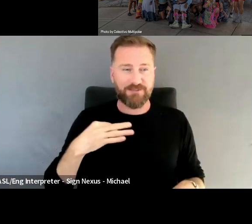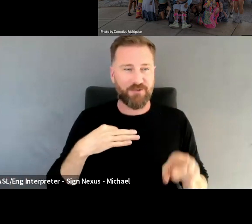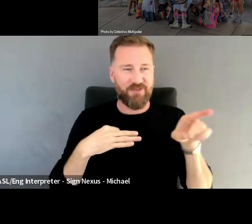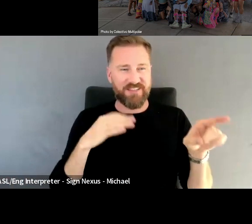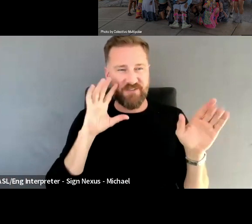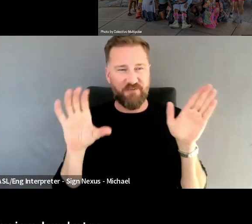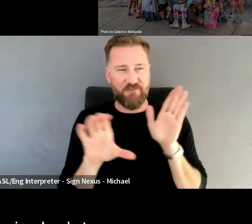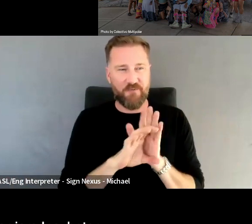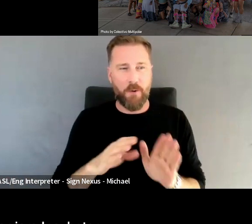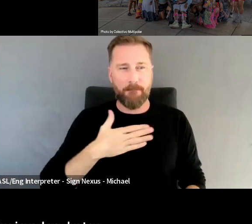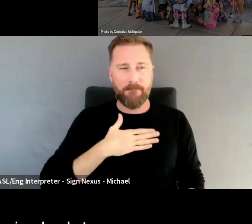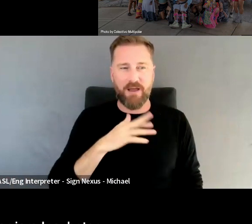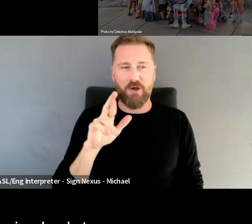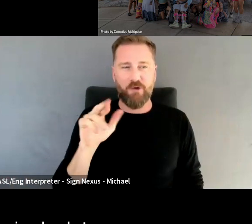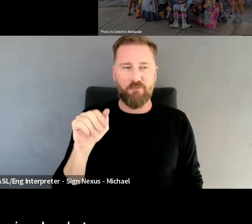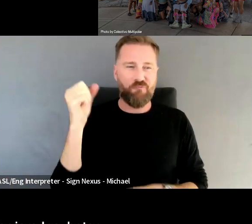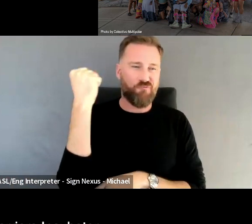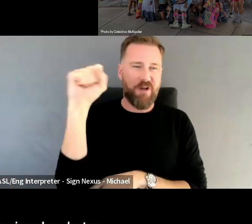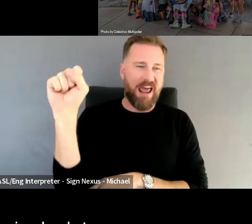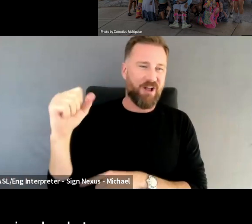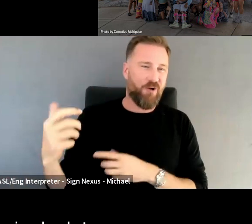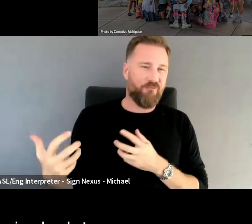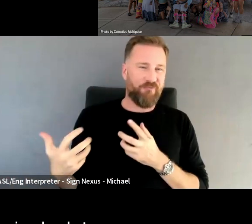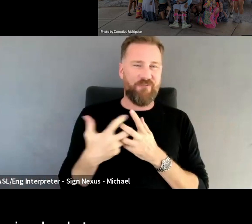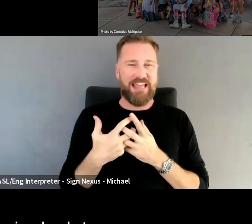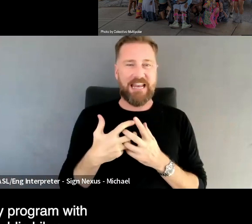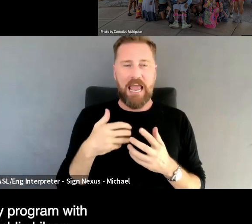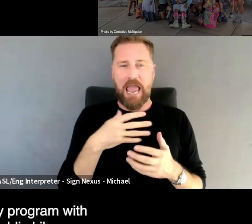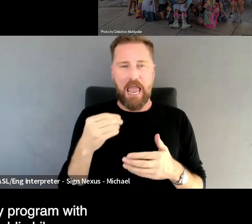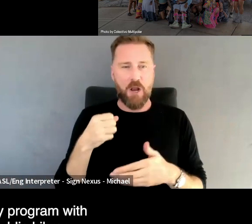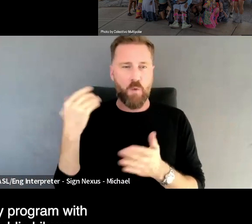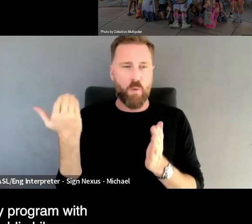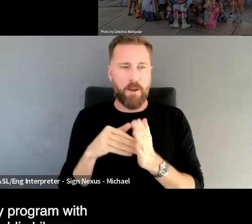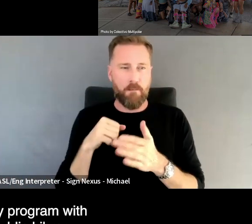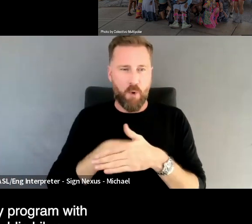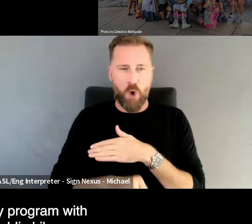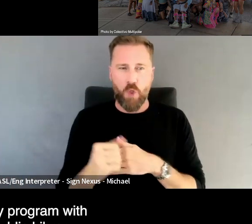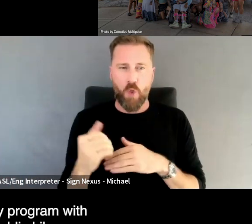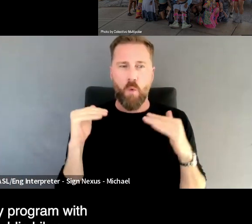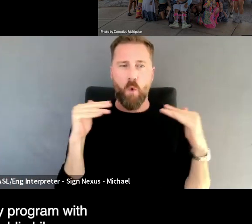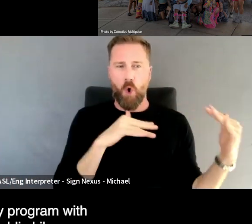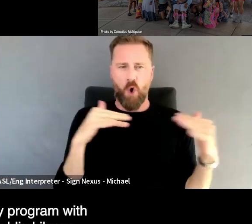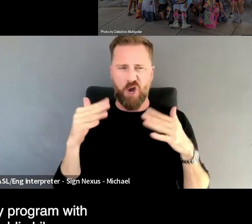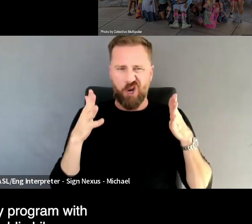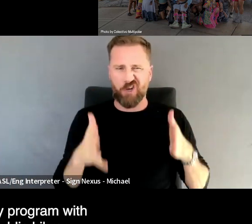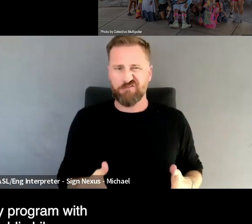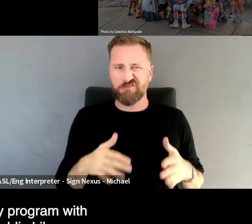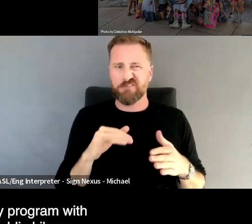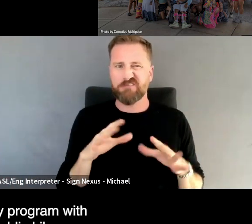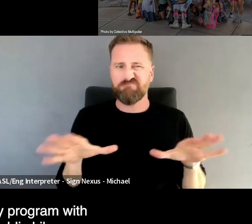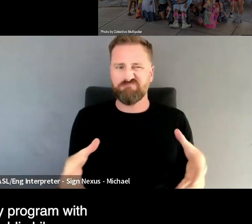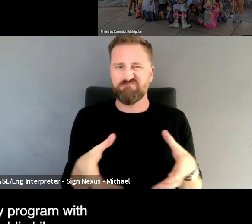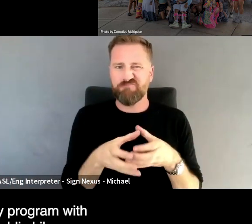incubator and my Rebirth Warriors incubator. Radical Fit is my program with the Chicago Public